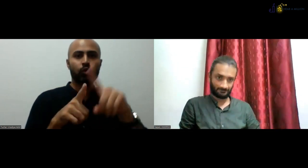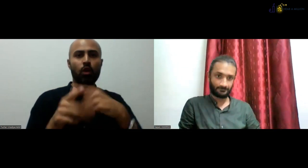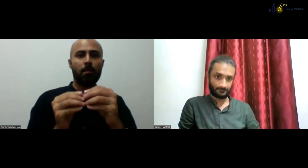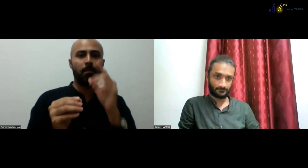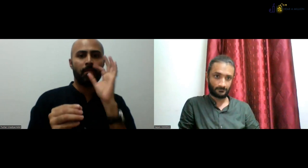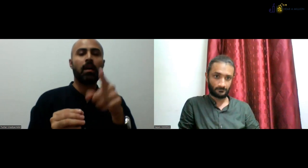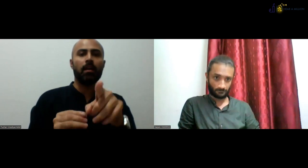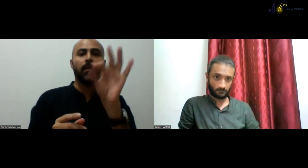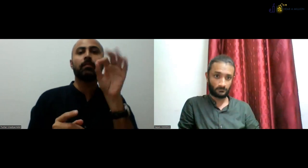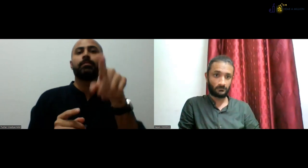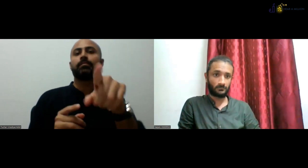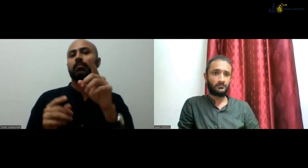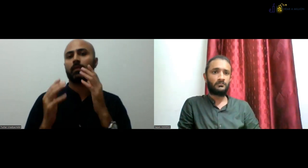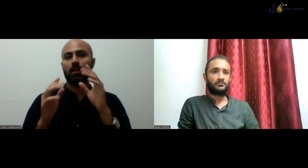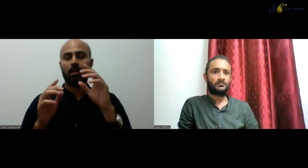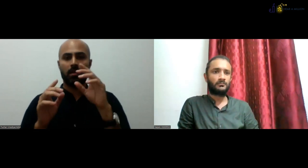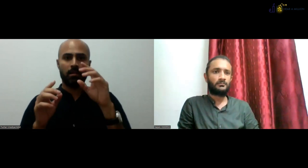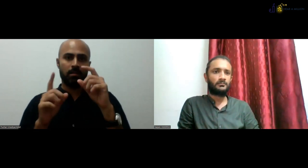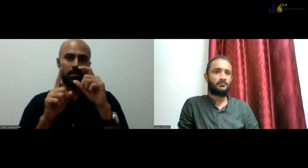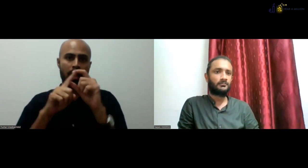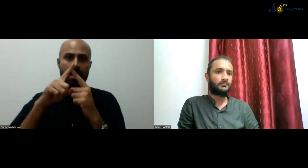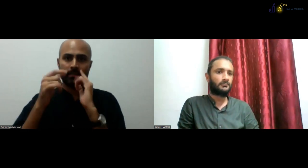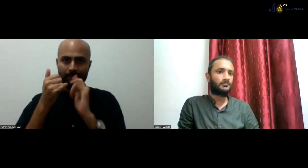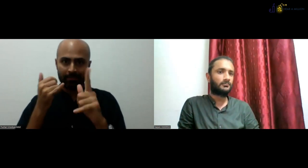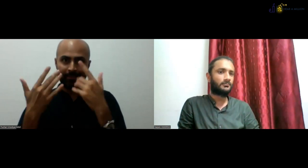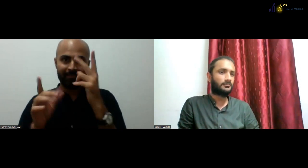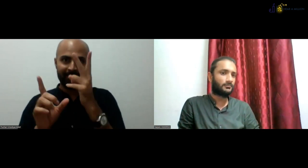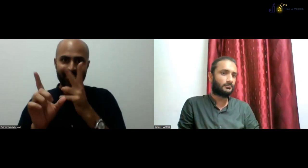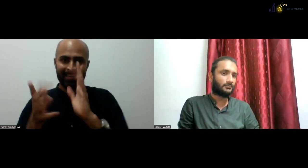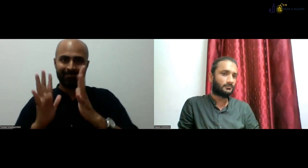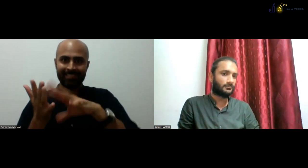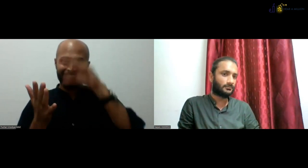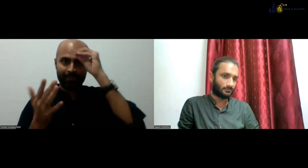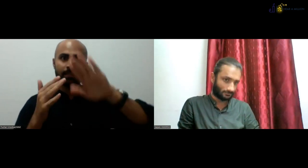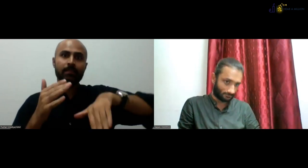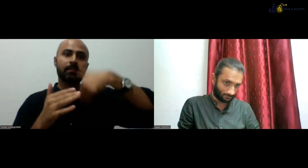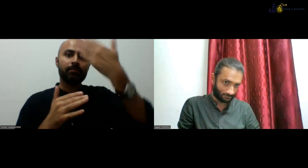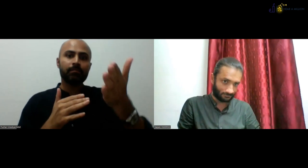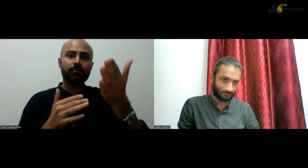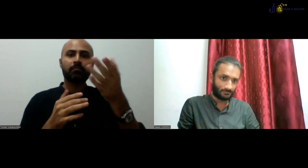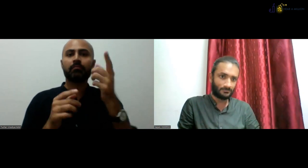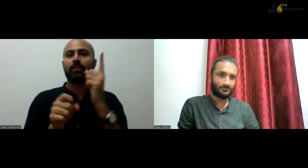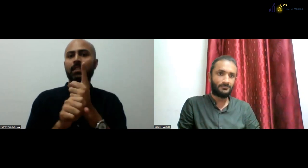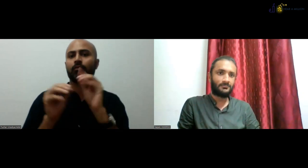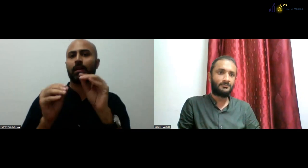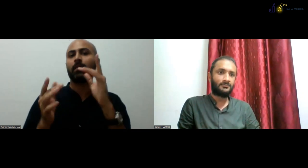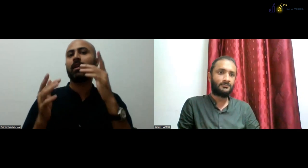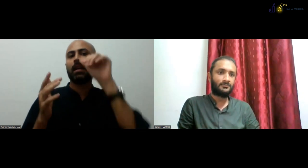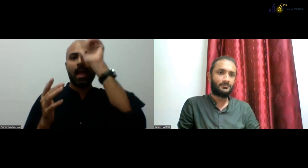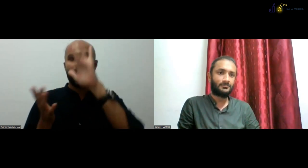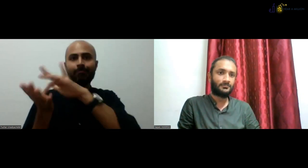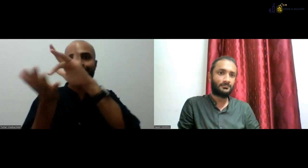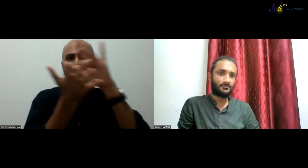deaf students in the future. Yes. So one last question I would like to ask related to the job opportunities. So when people